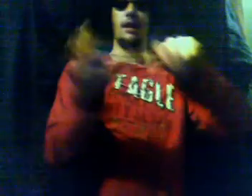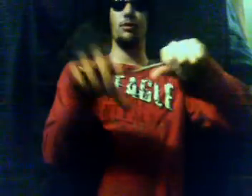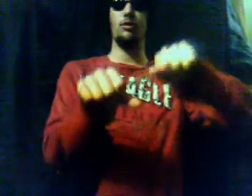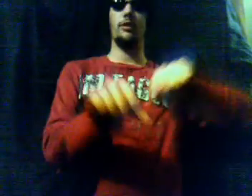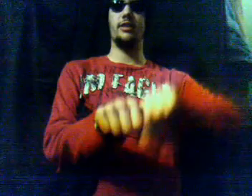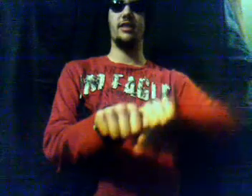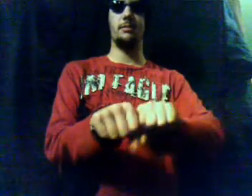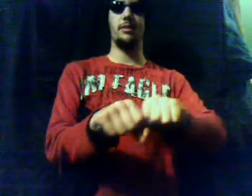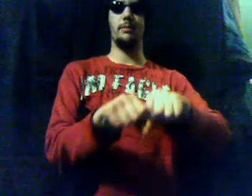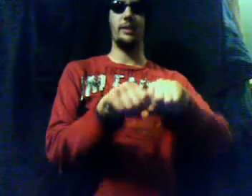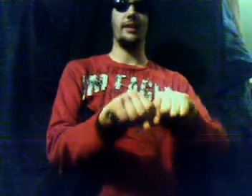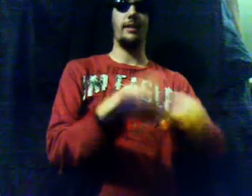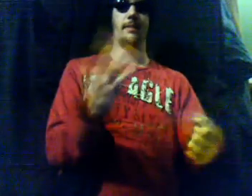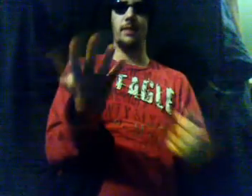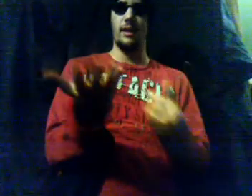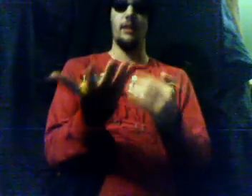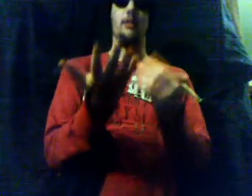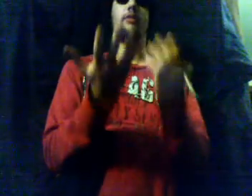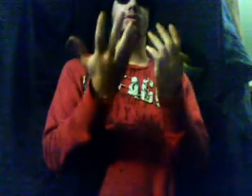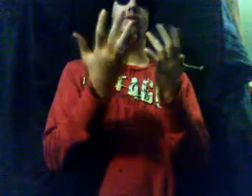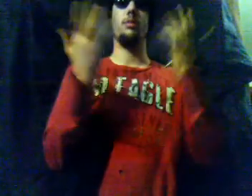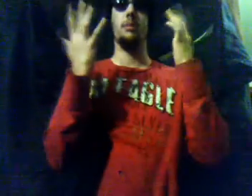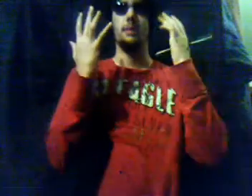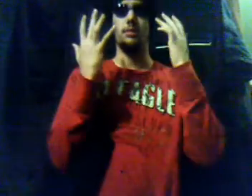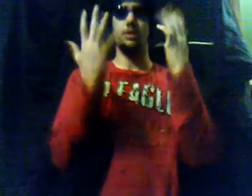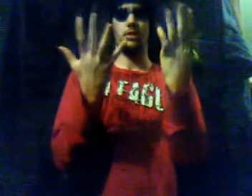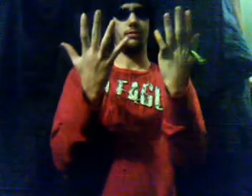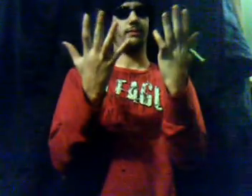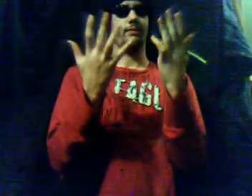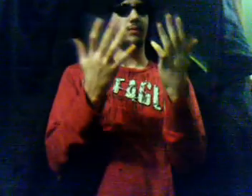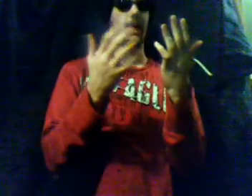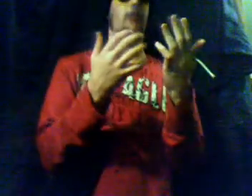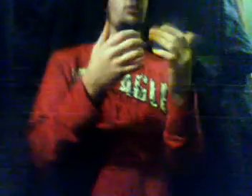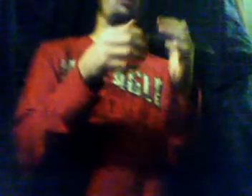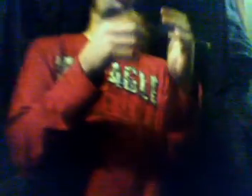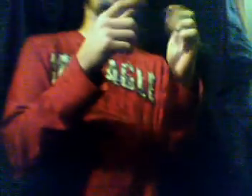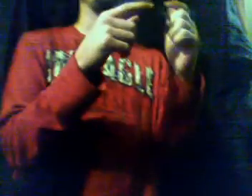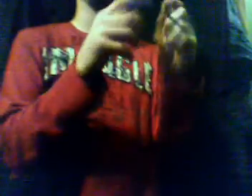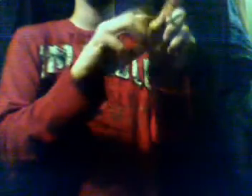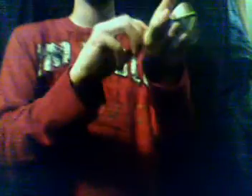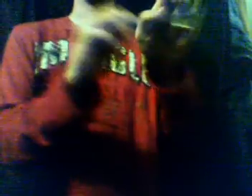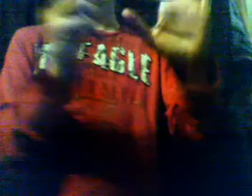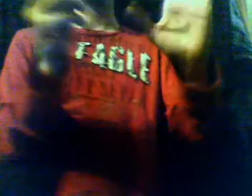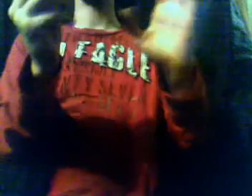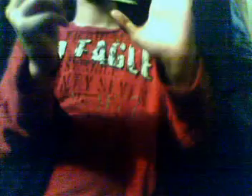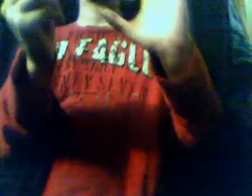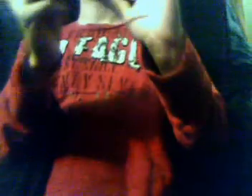Um... I'm going to attempt to bend it. And of course, with me being a magician, my hands are the most important thing. But if you